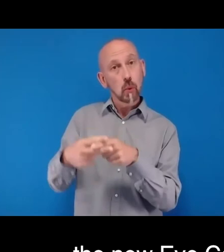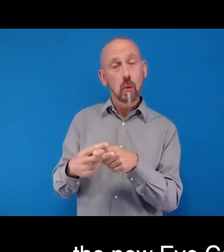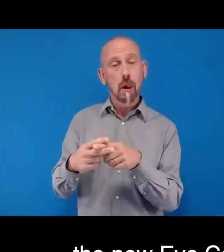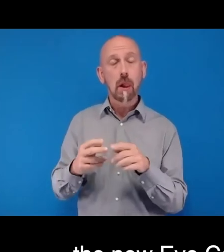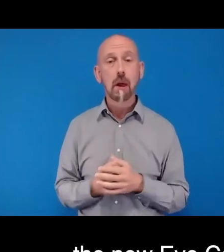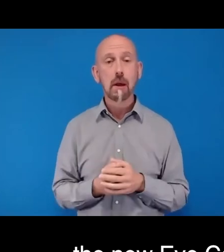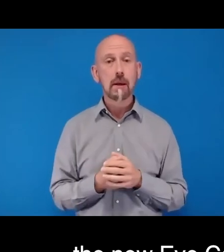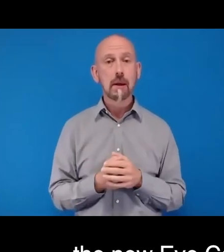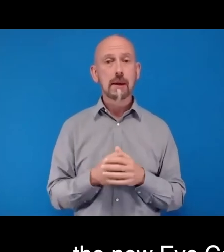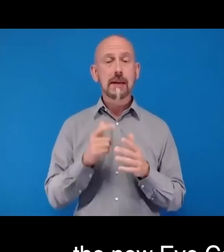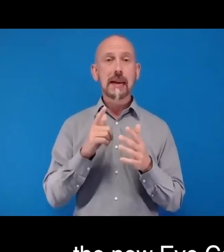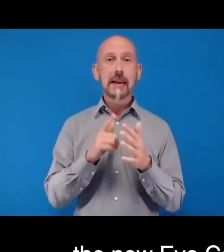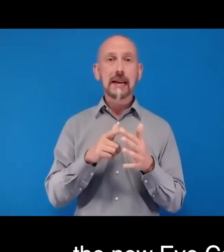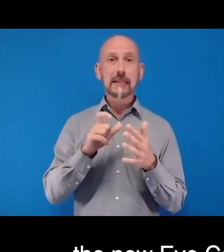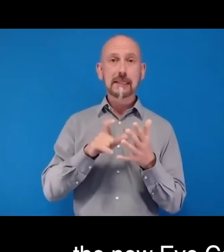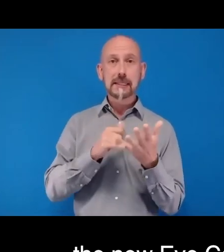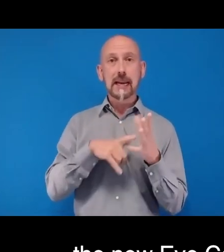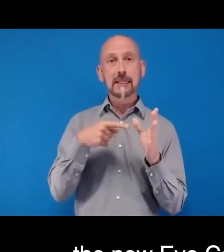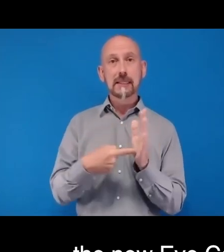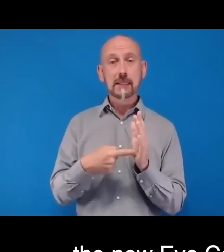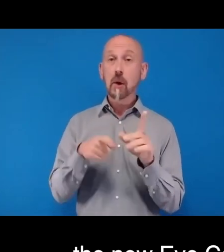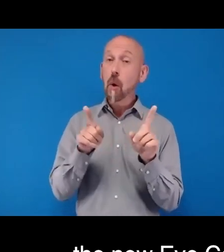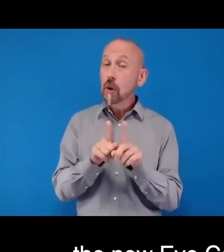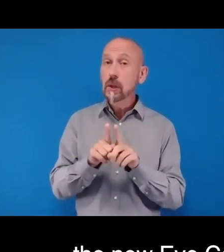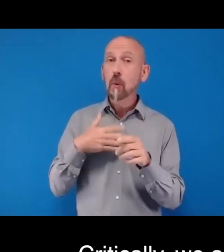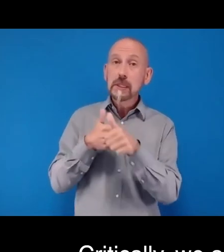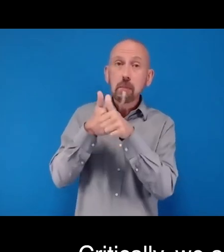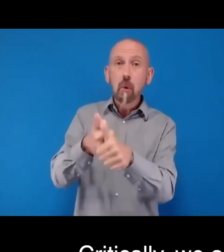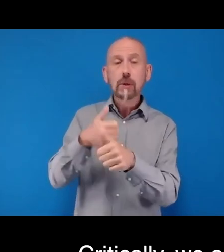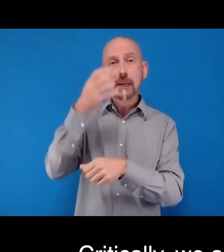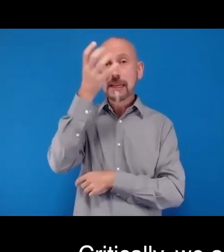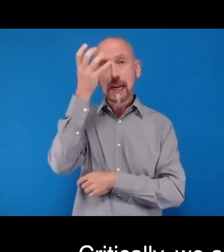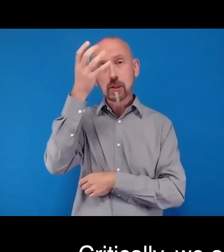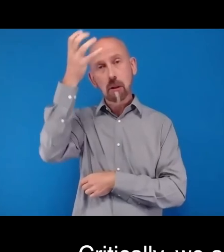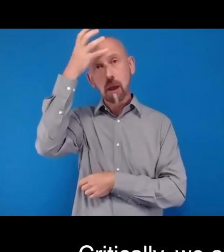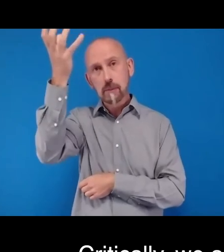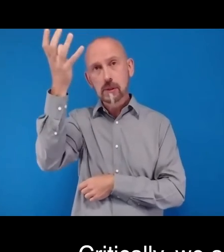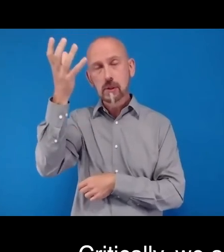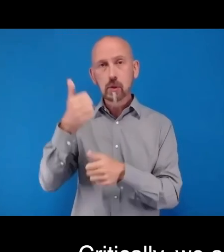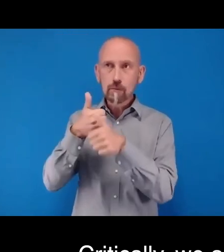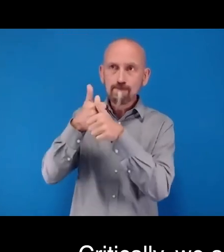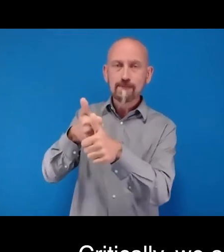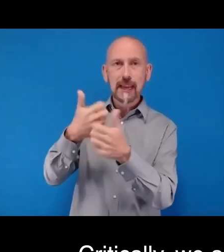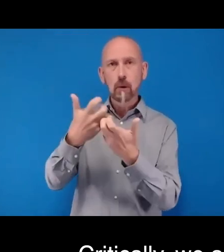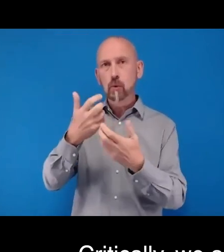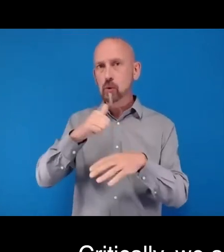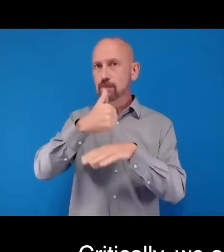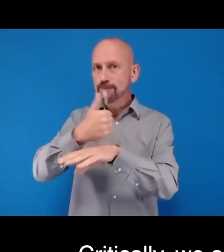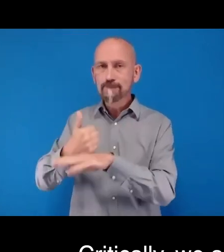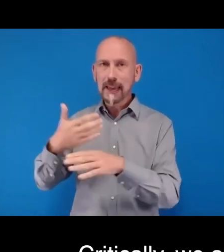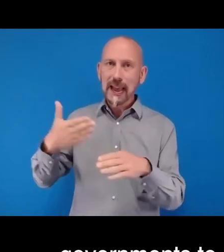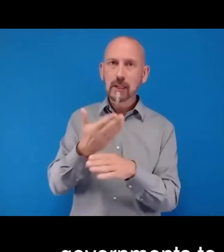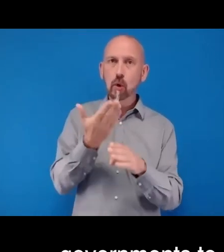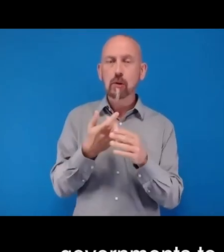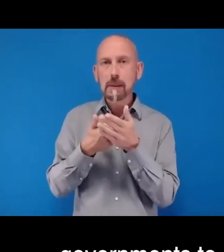the targeted support to the national government to act on the recommendations and information that's emerged